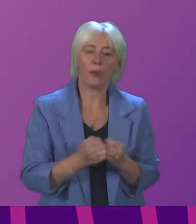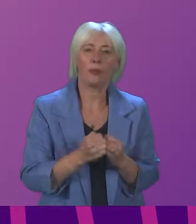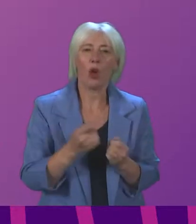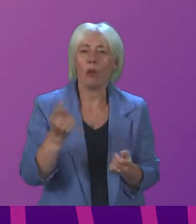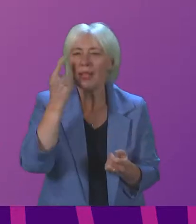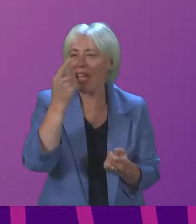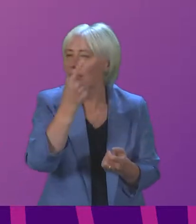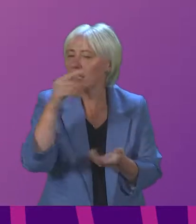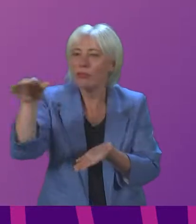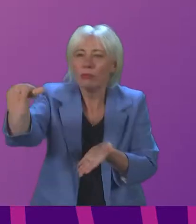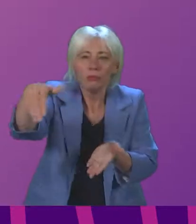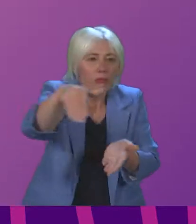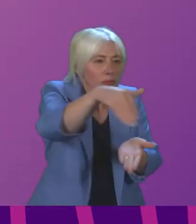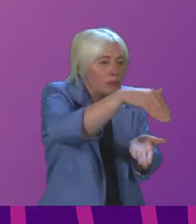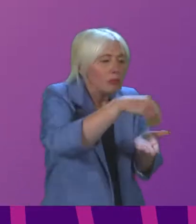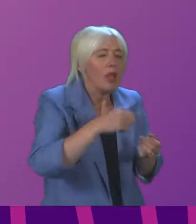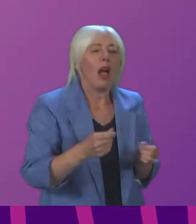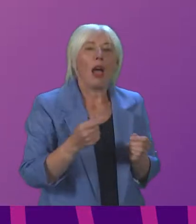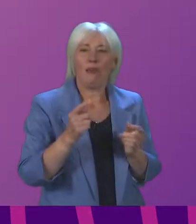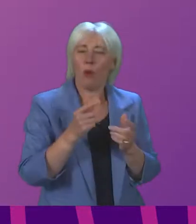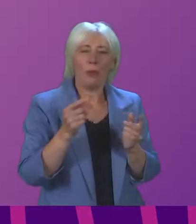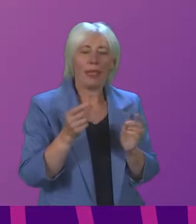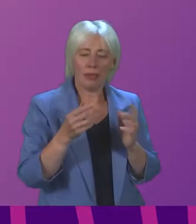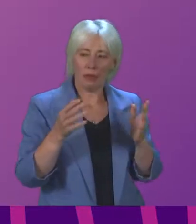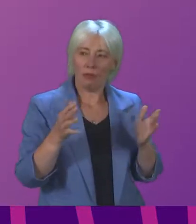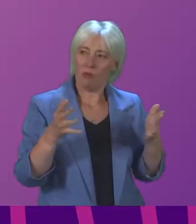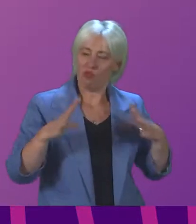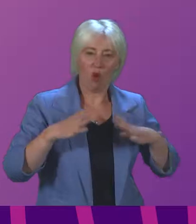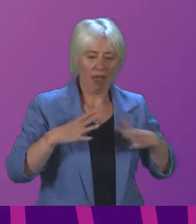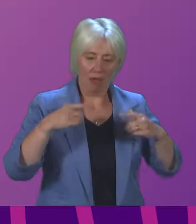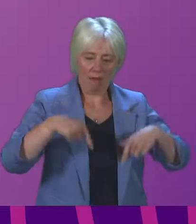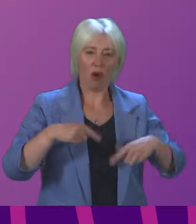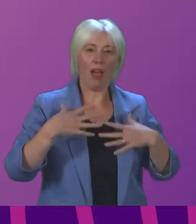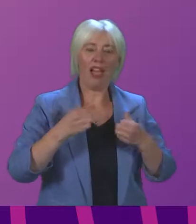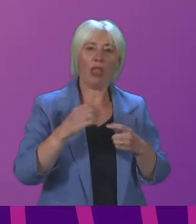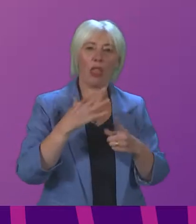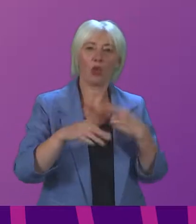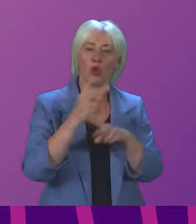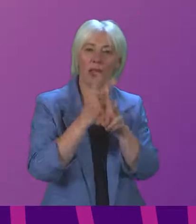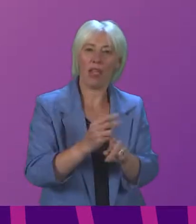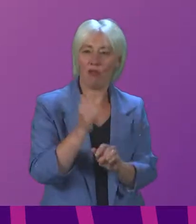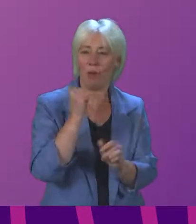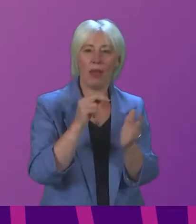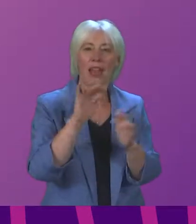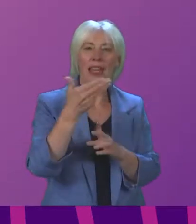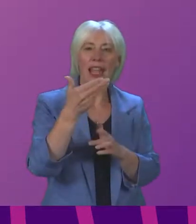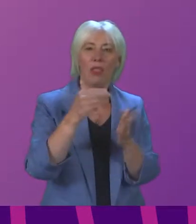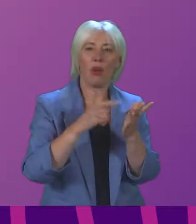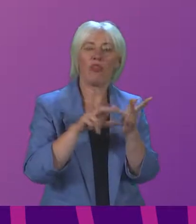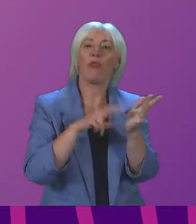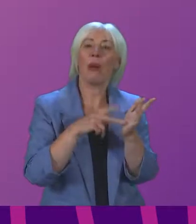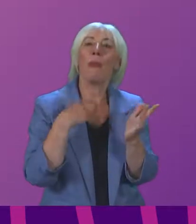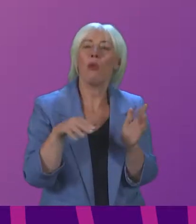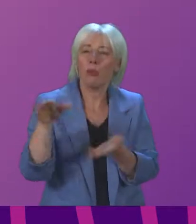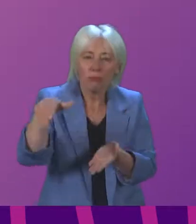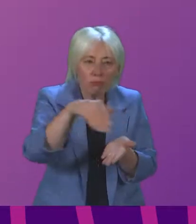a range of stakeholders on seasonal planning and preparedness in health and social care on 9 November this year. As we